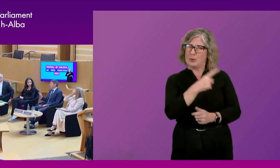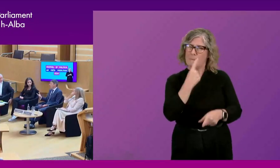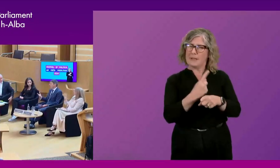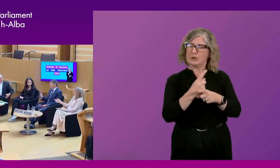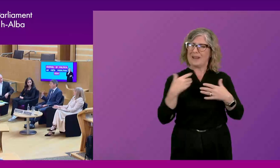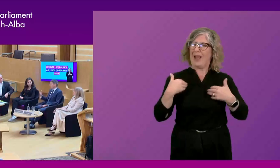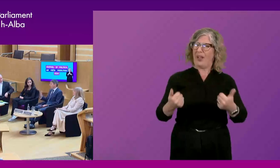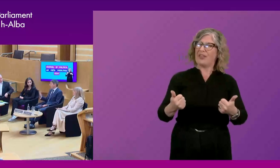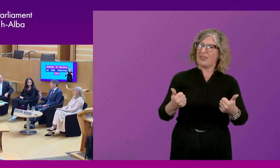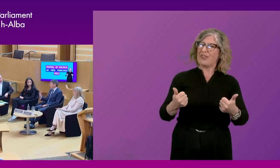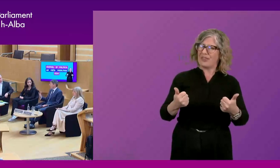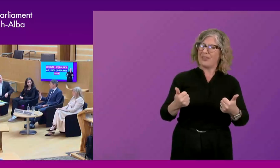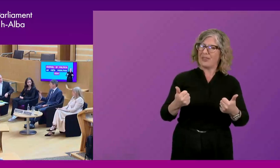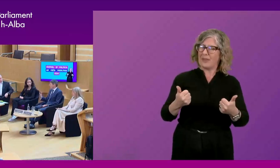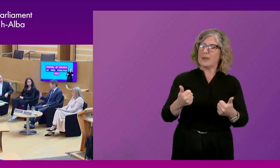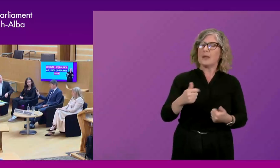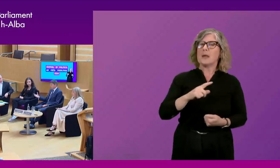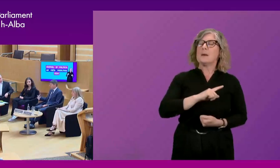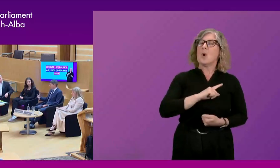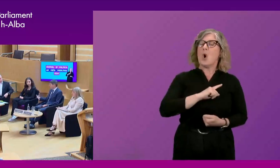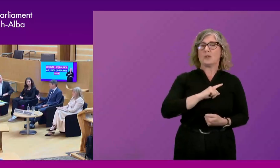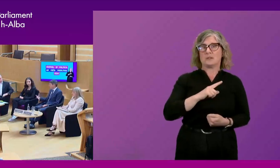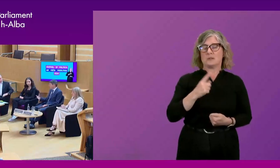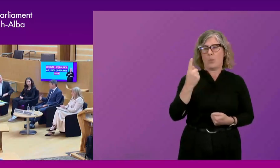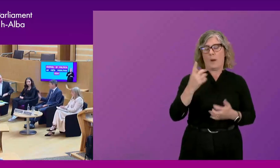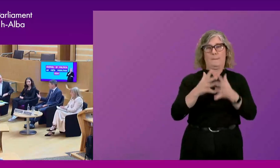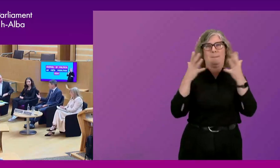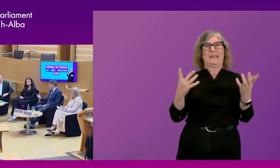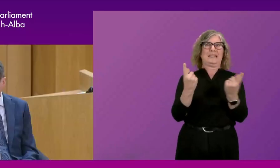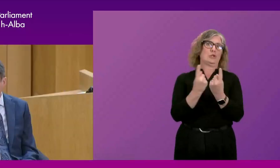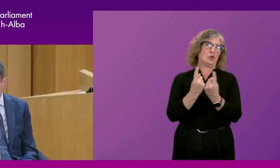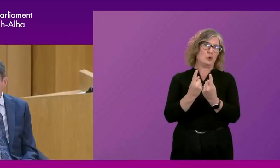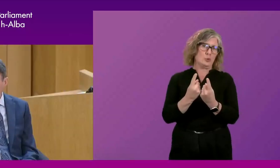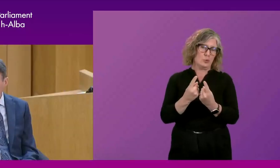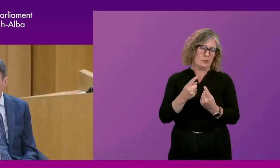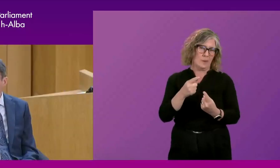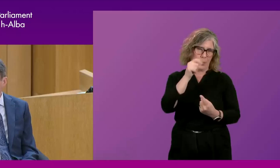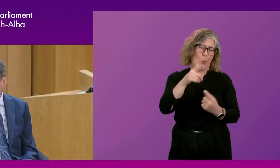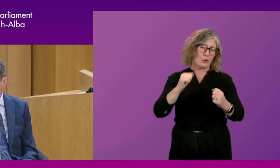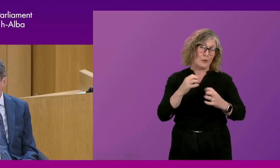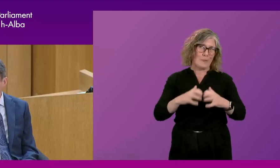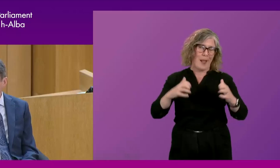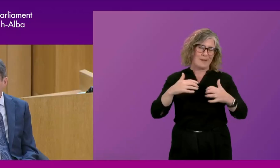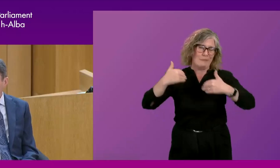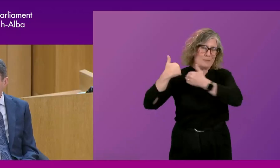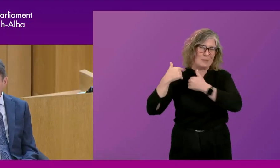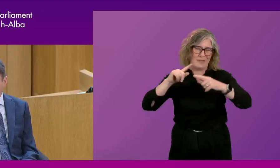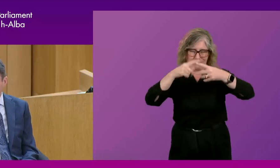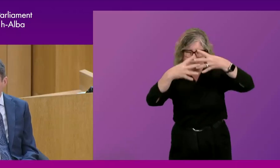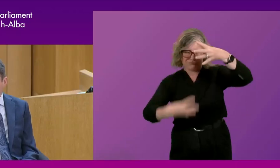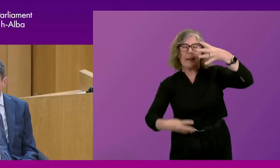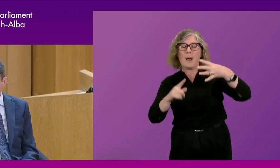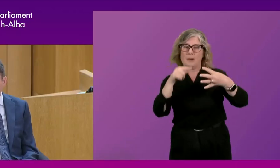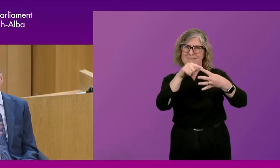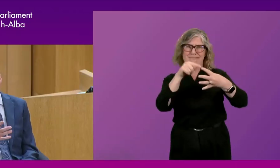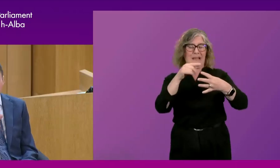the huge issues that the Scottish Parliament is responsible for, of the many issues, but of the huge problems that we've got to deal with, health is going to